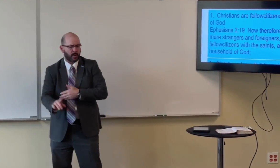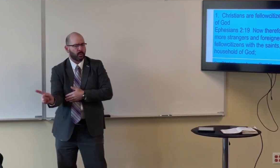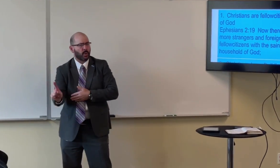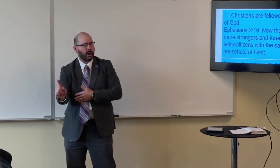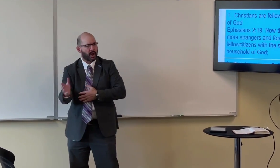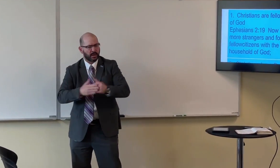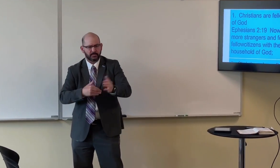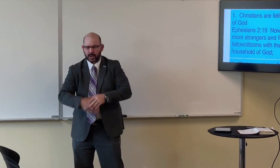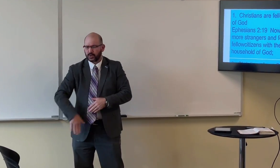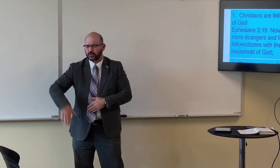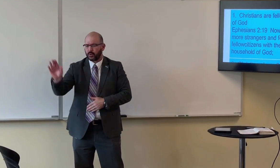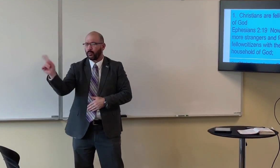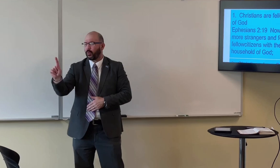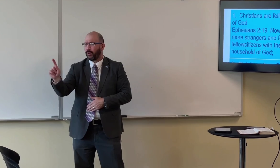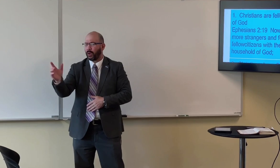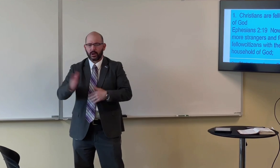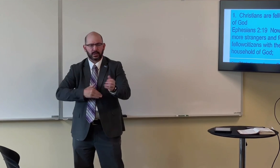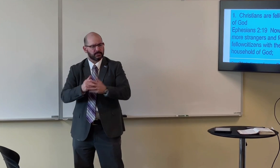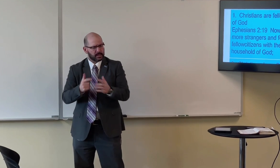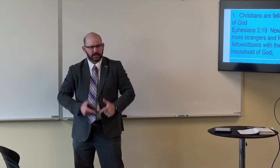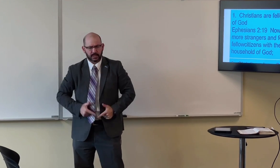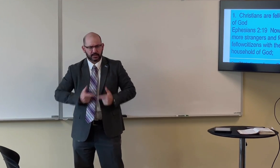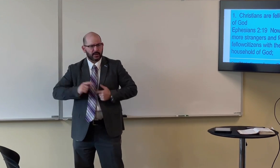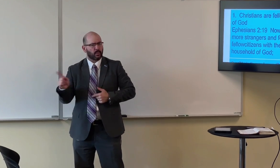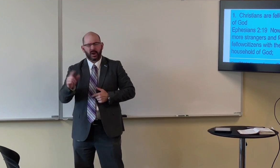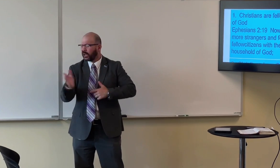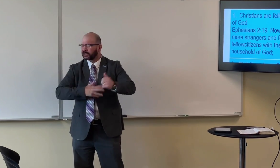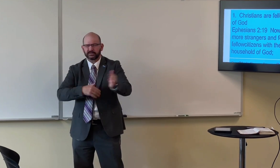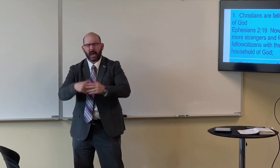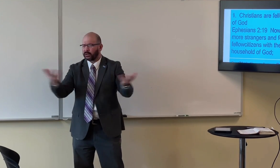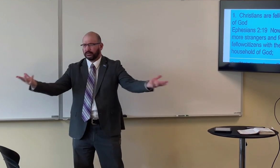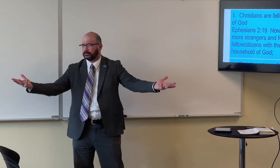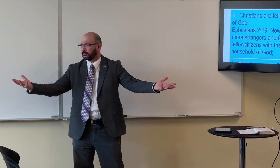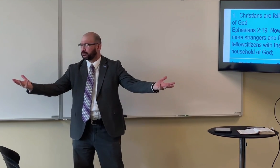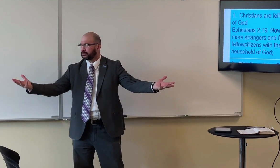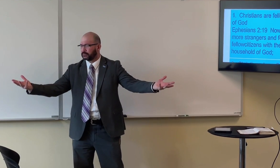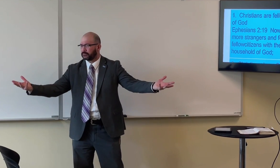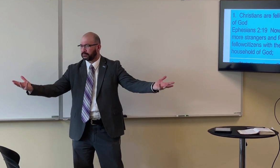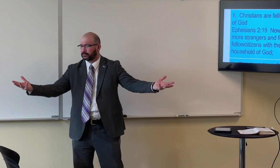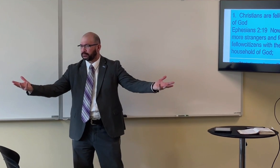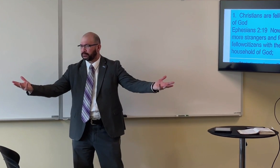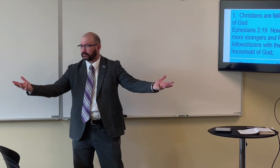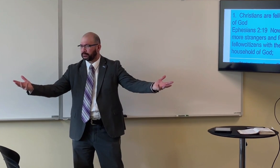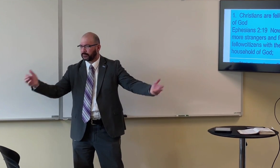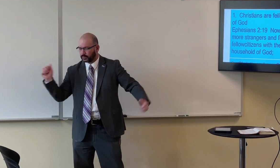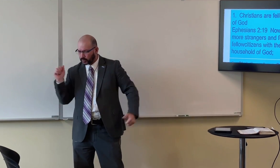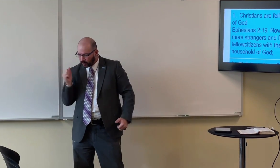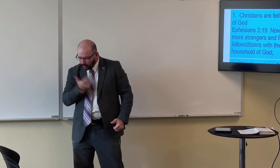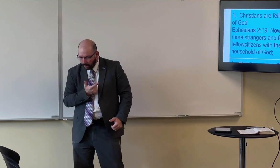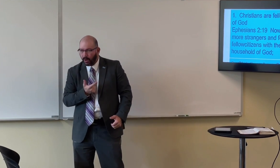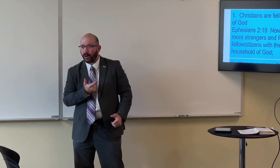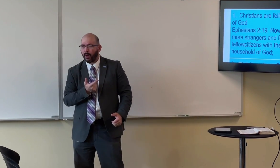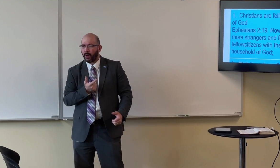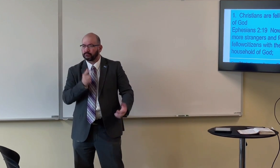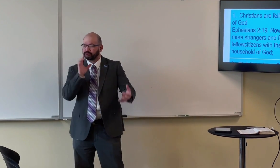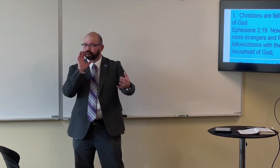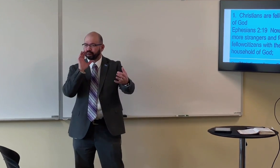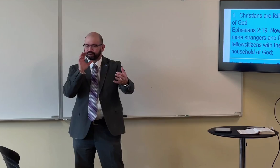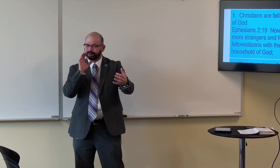It doesn't matter where you're born, doesn't matter where you grow up, doesn't matter where you're, what your life is, what your color is, what your race.